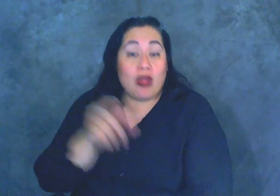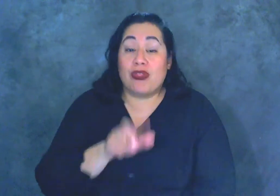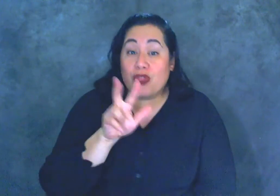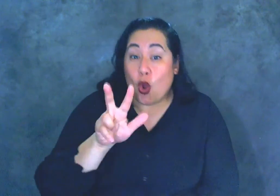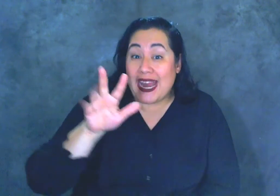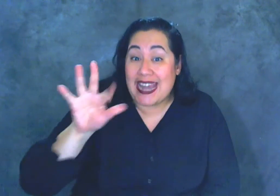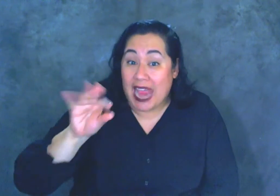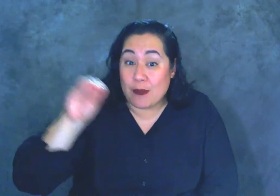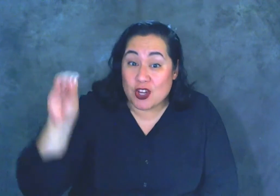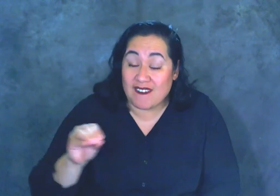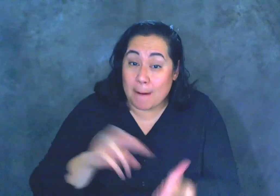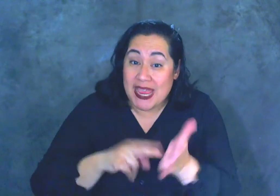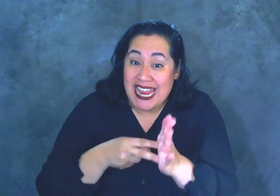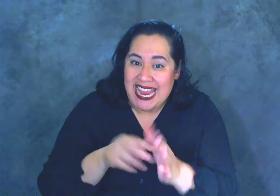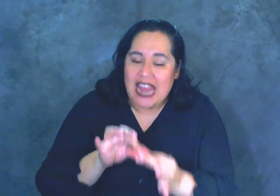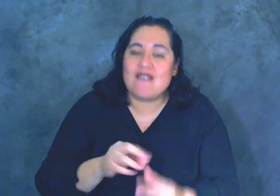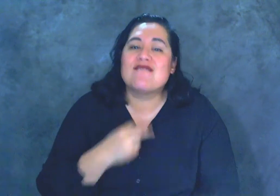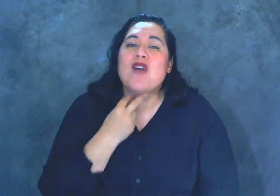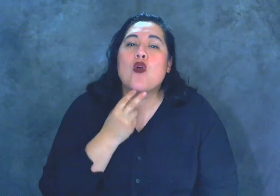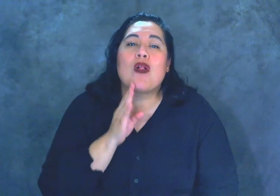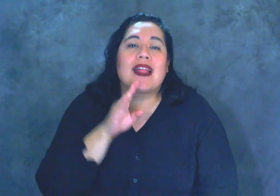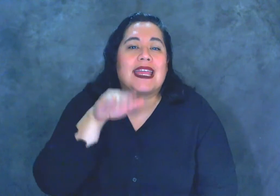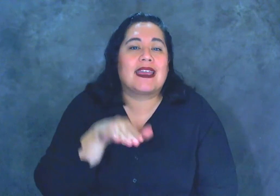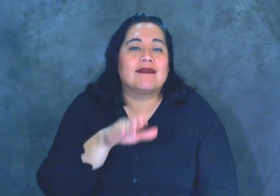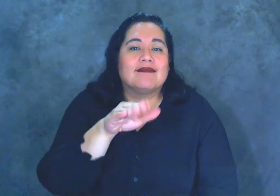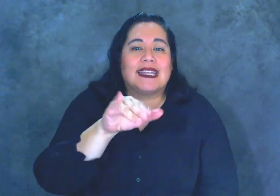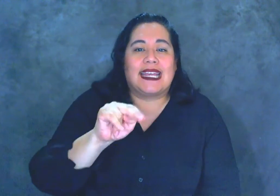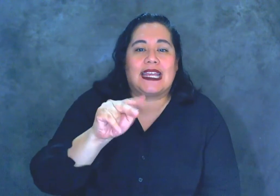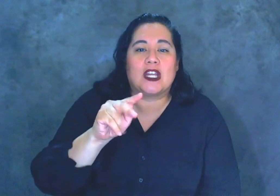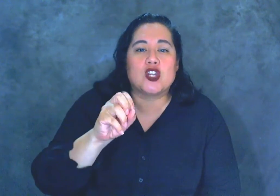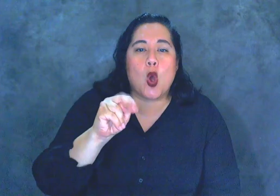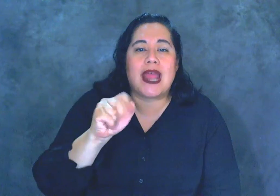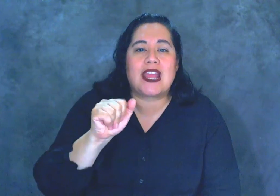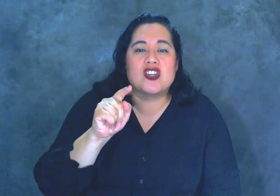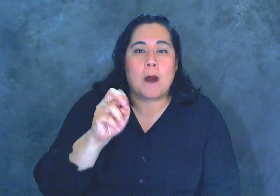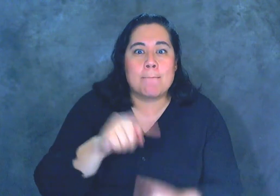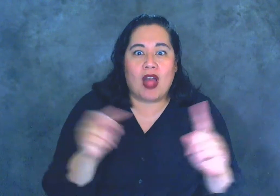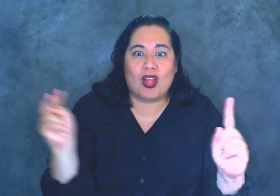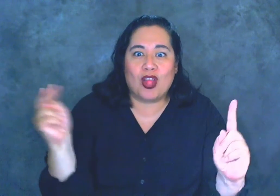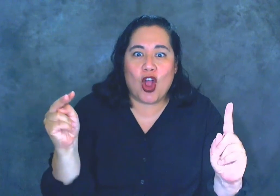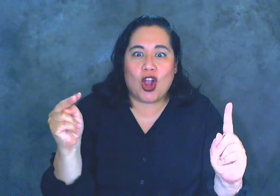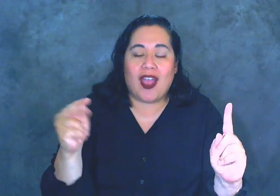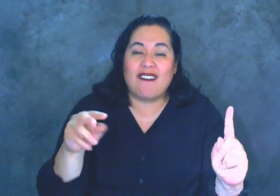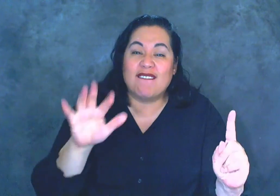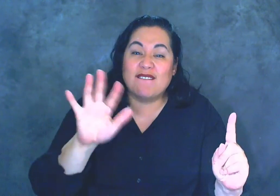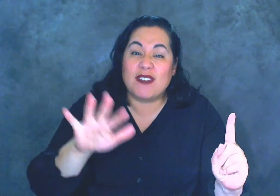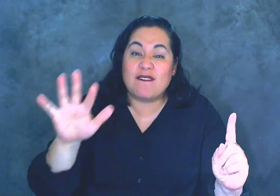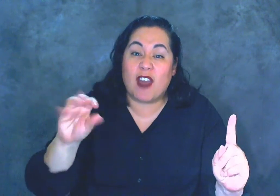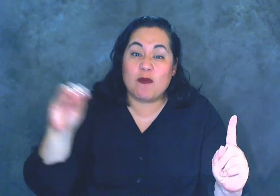of the meaning is in the vocal intonation. But look at this. 55% of the